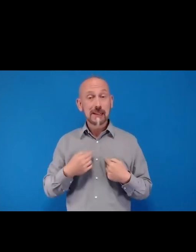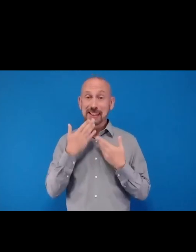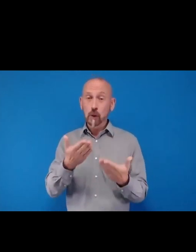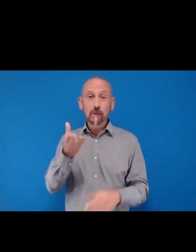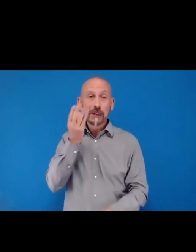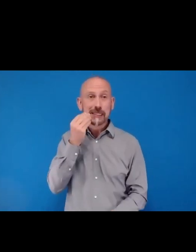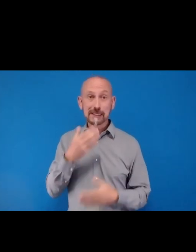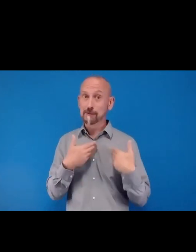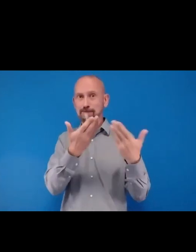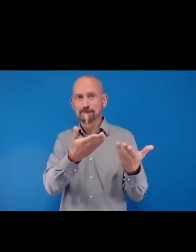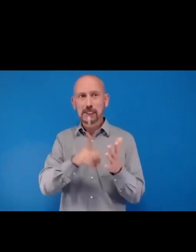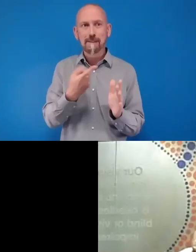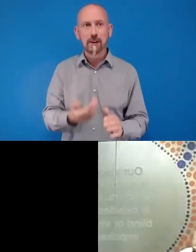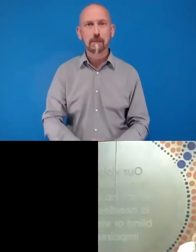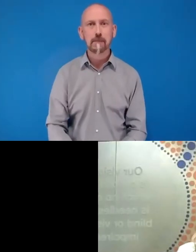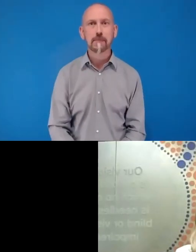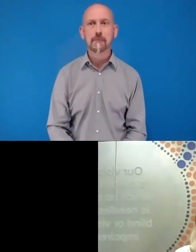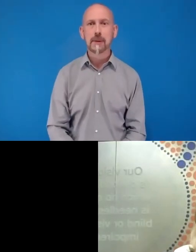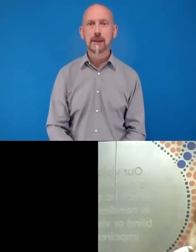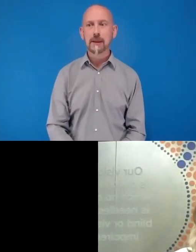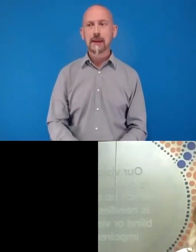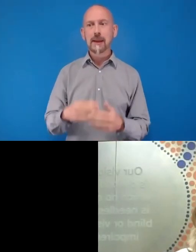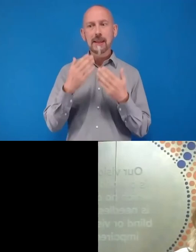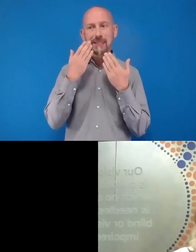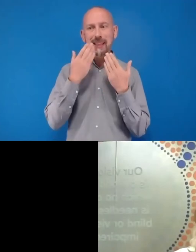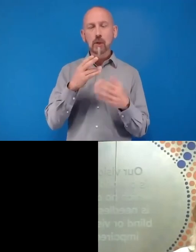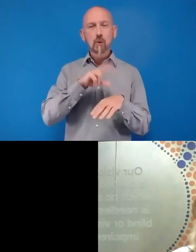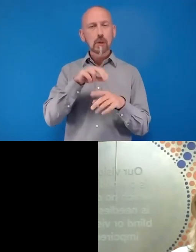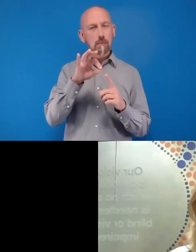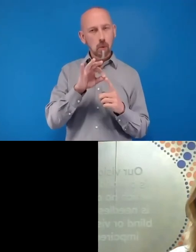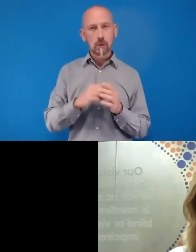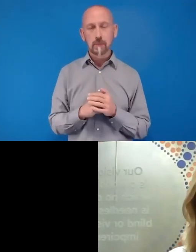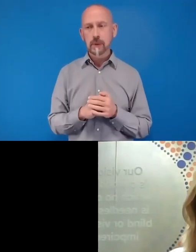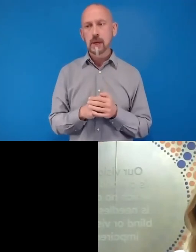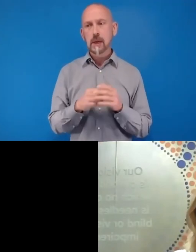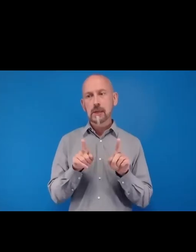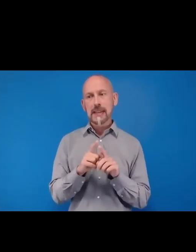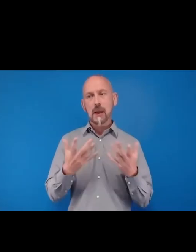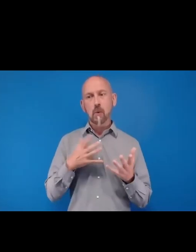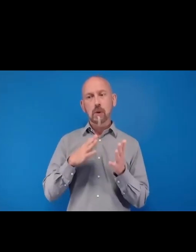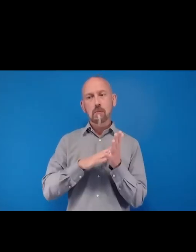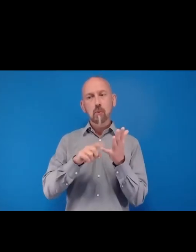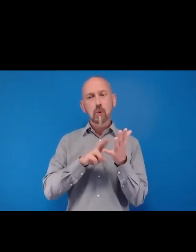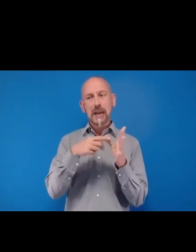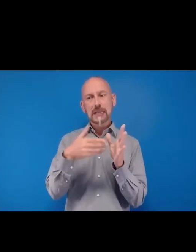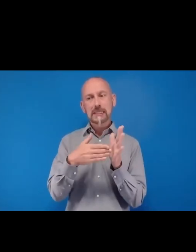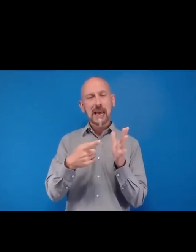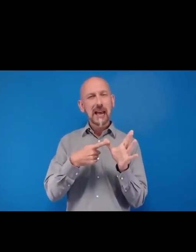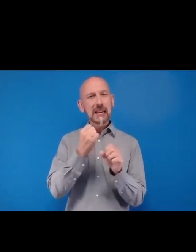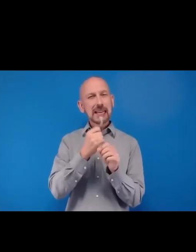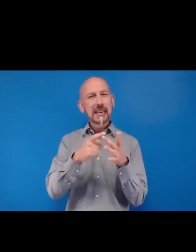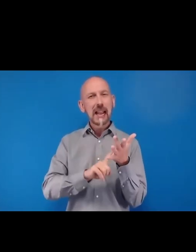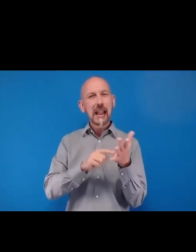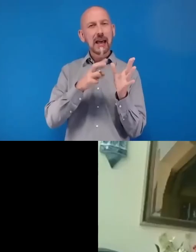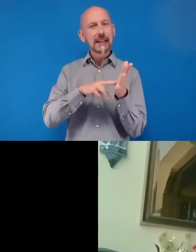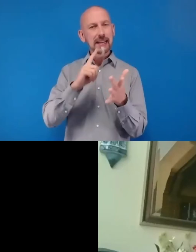Thank you, Dr. Fook. Now let me bring in Ms. Mananza Galani, Site Savers Country Director for Pakistan. Mananza, can you please share with us